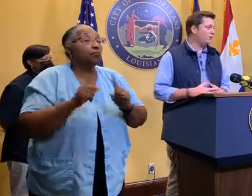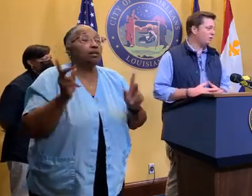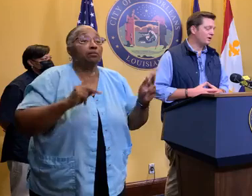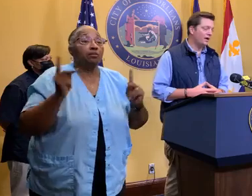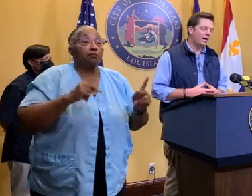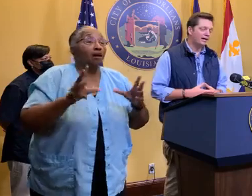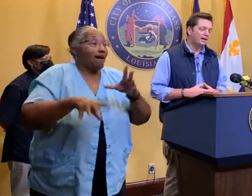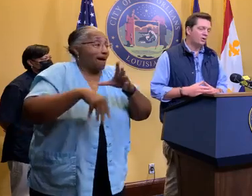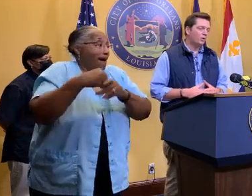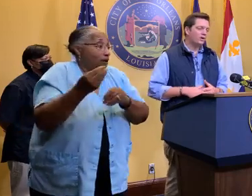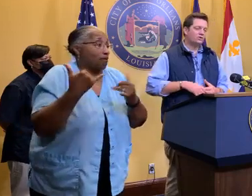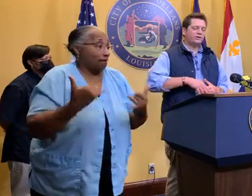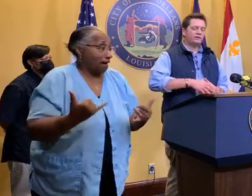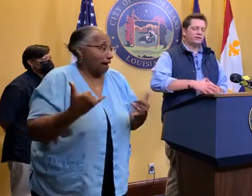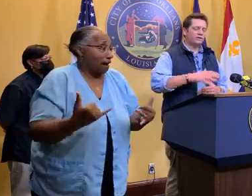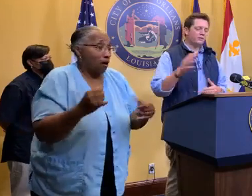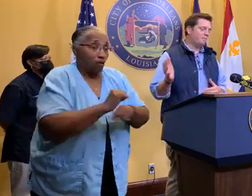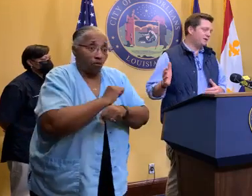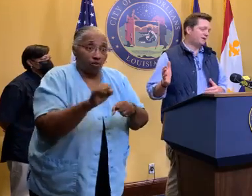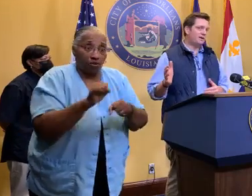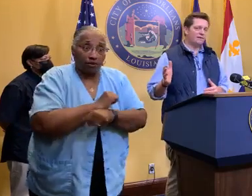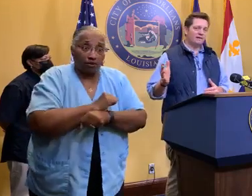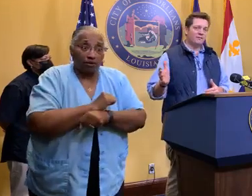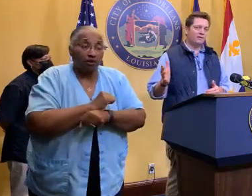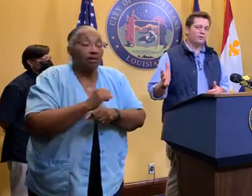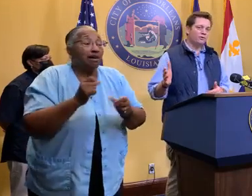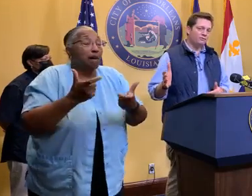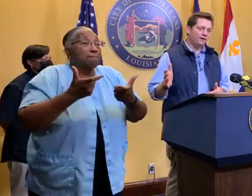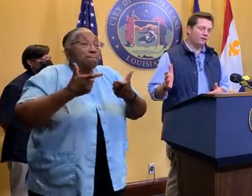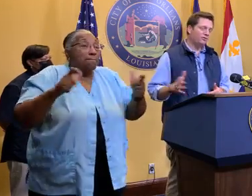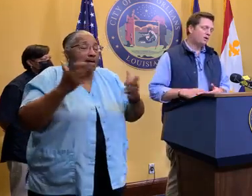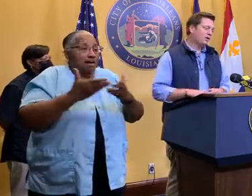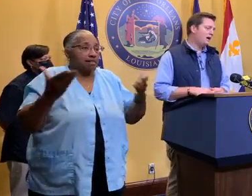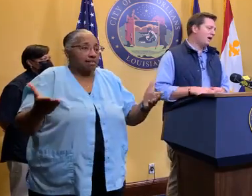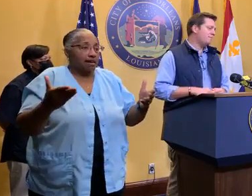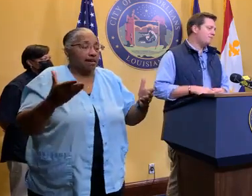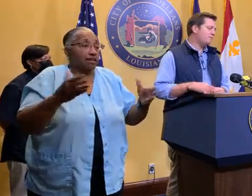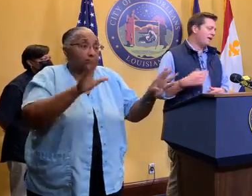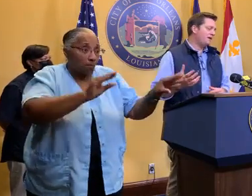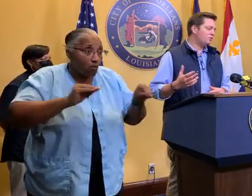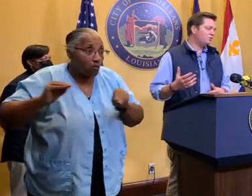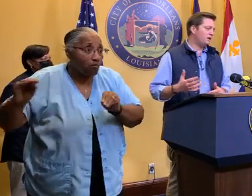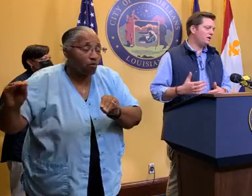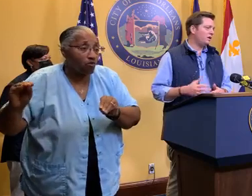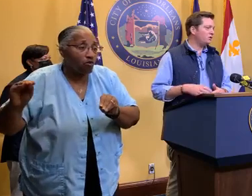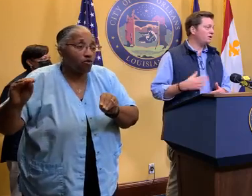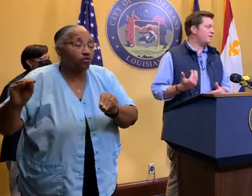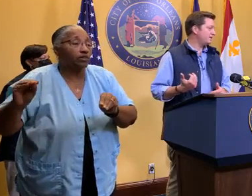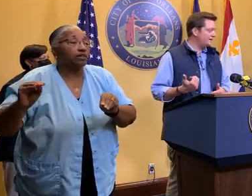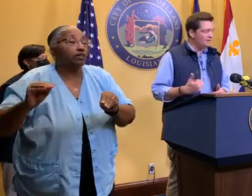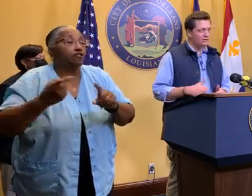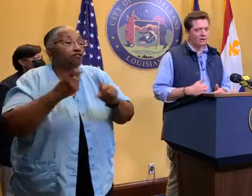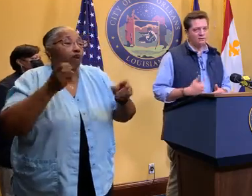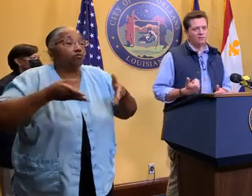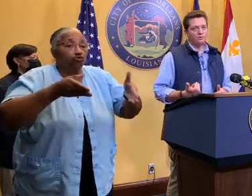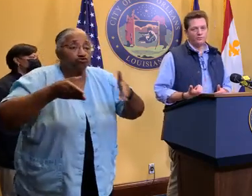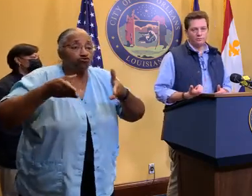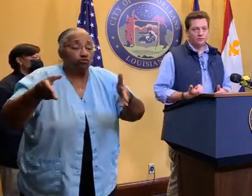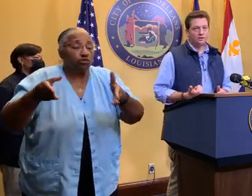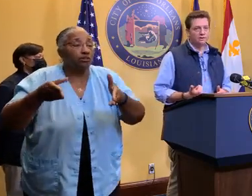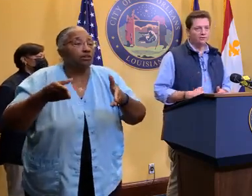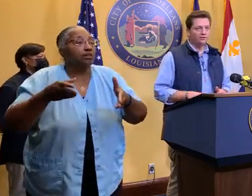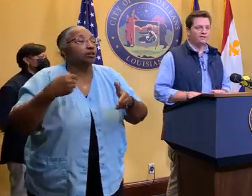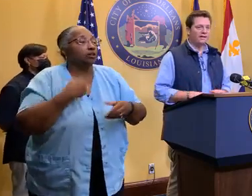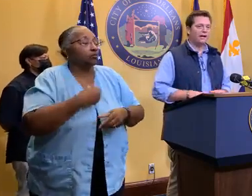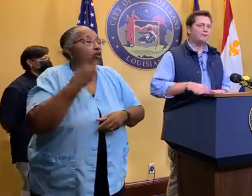there, and they're working on it. Once we clear the big stuff out of the main thoroughfares, then we are looking at sanitation coming through with